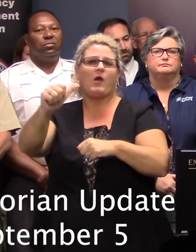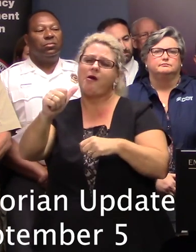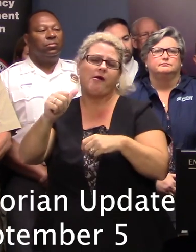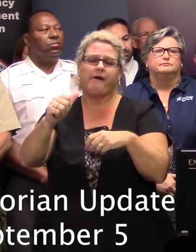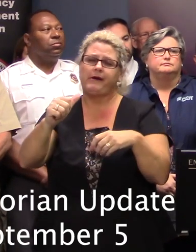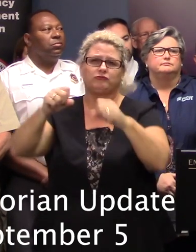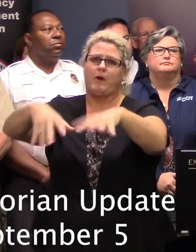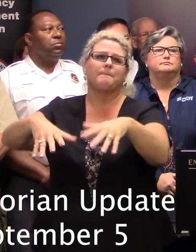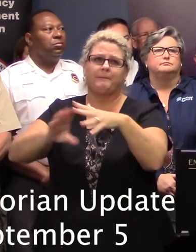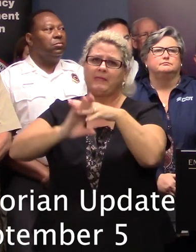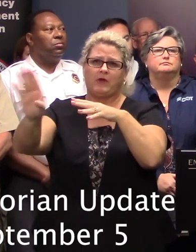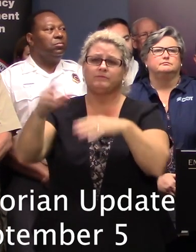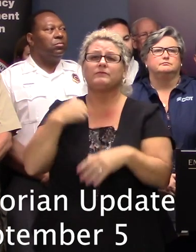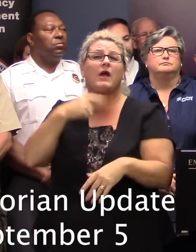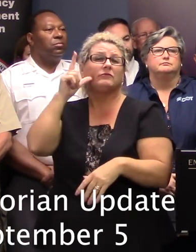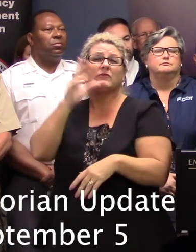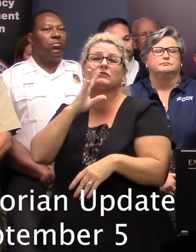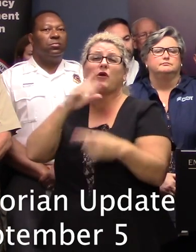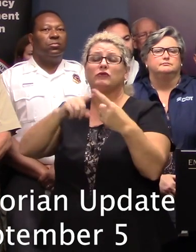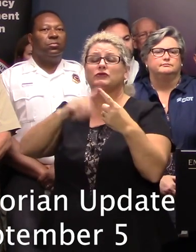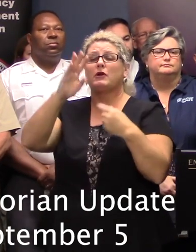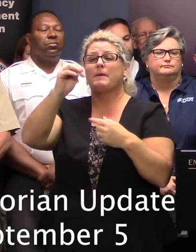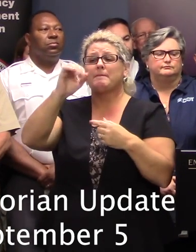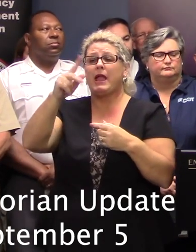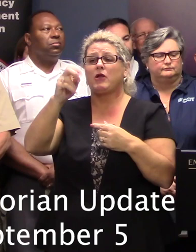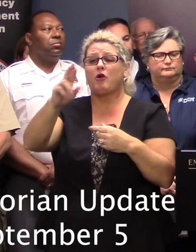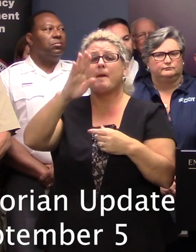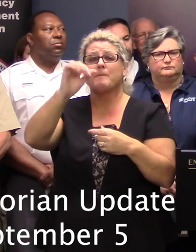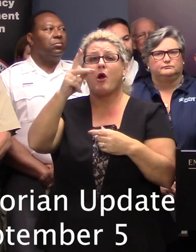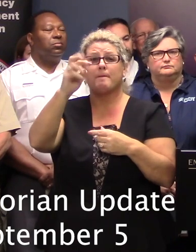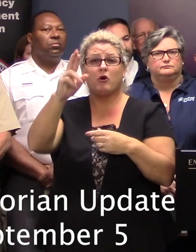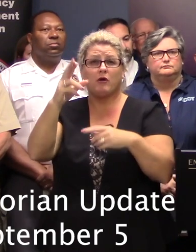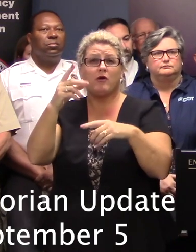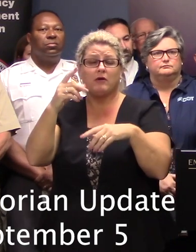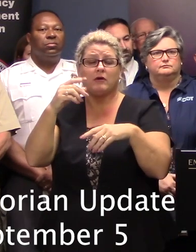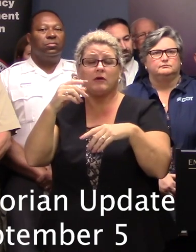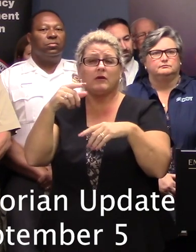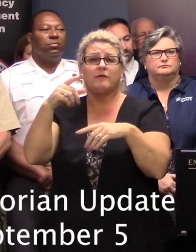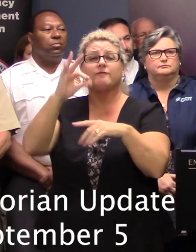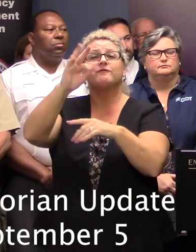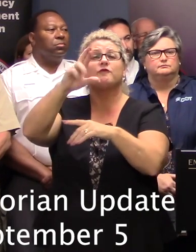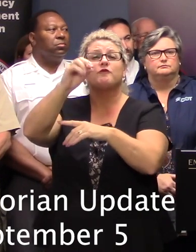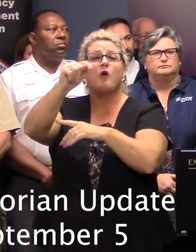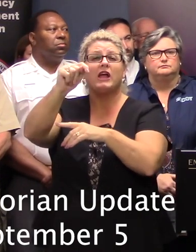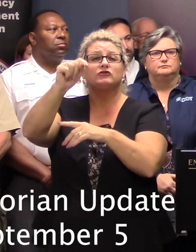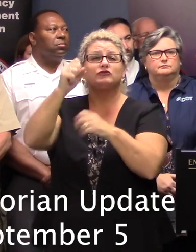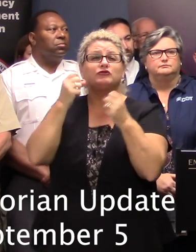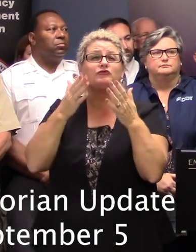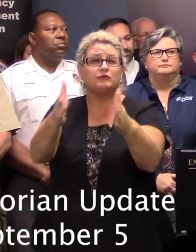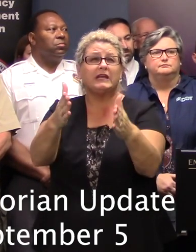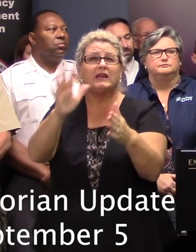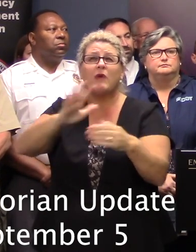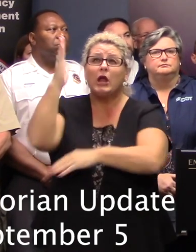hour, spoke to Georgetown Mayor Brandon Barber, who said the water on Front Street is just before, I guess, around noon,